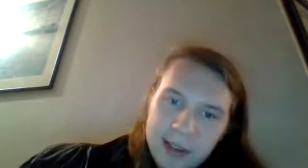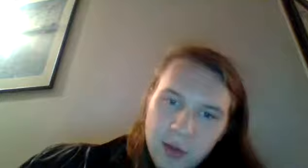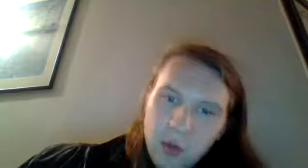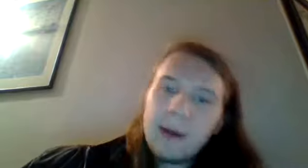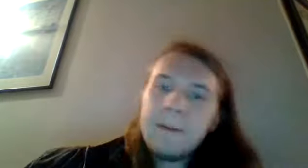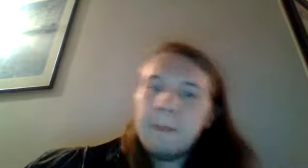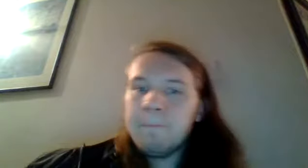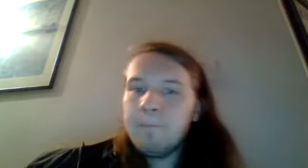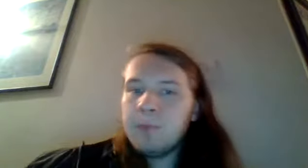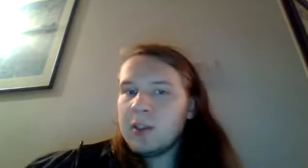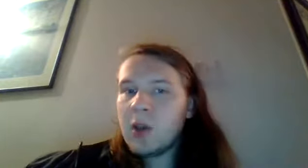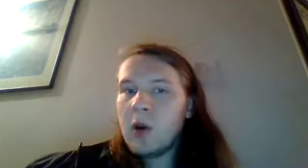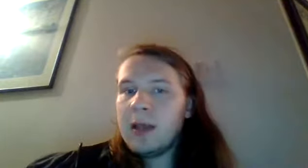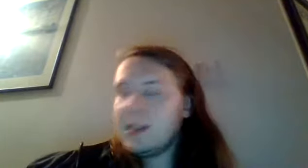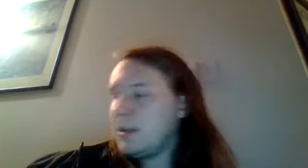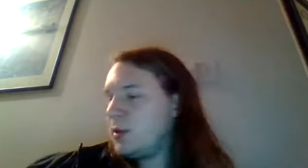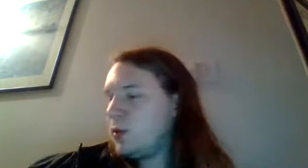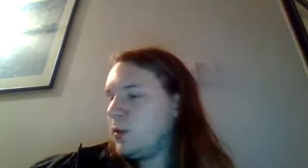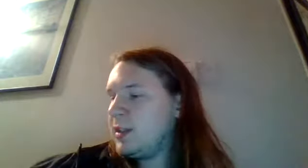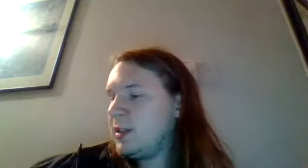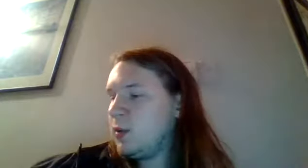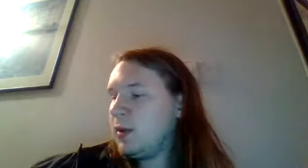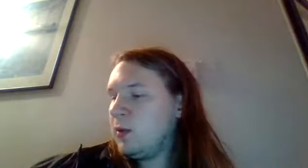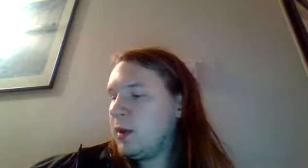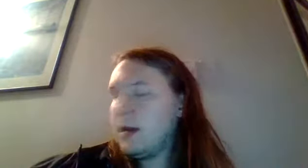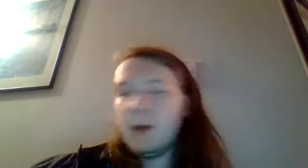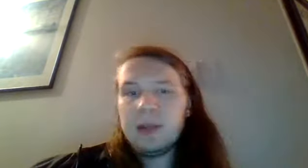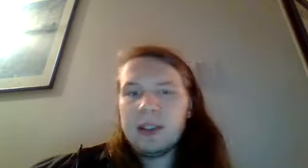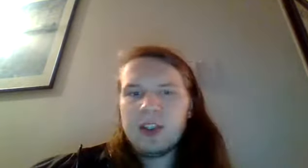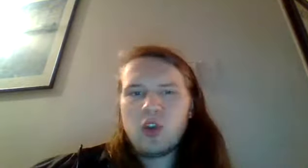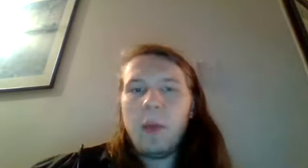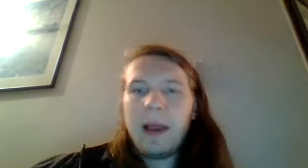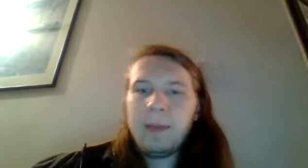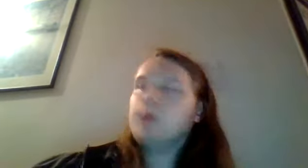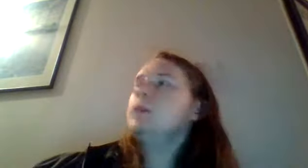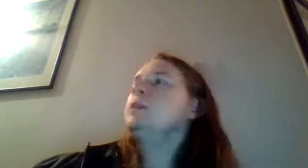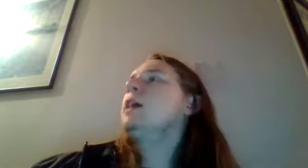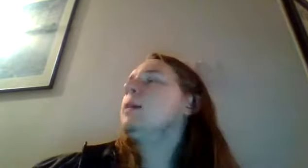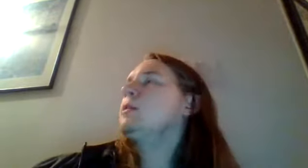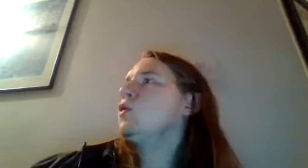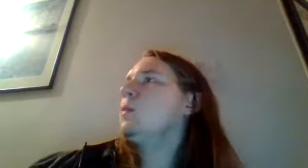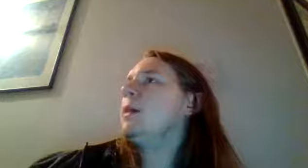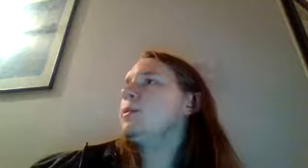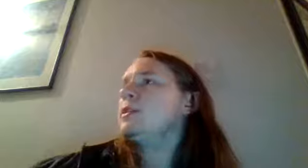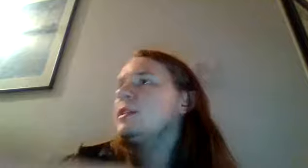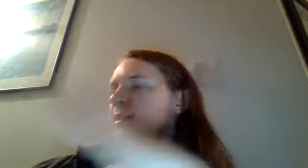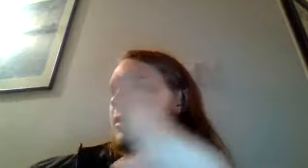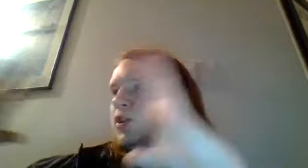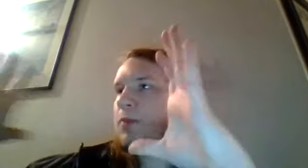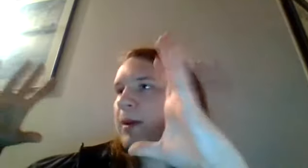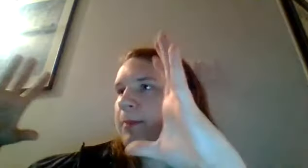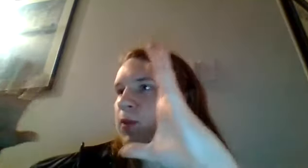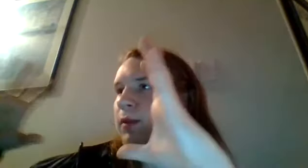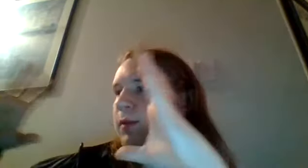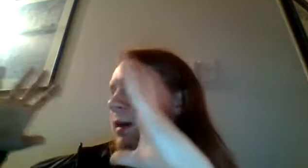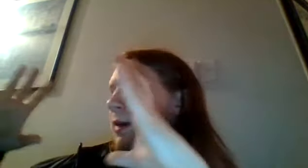at its core right so uh this episode we see well uh we see the soul piper um the soul piper is this this big sort of uh